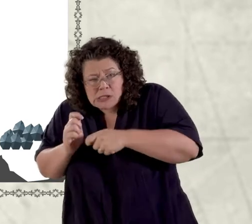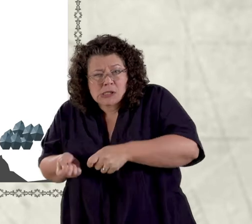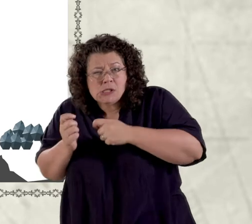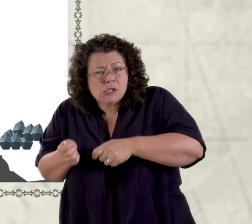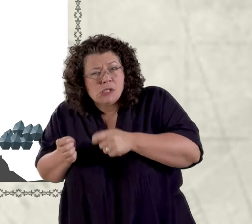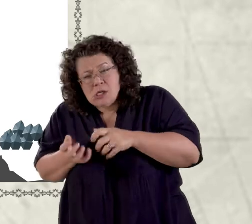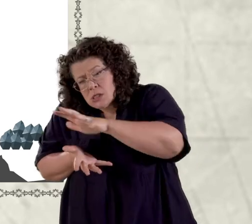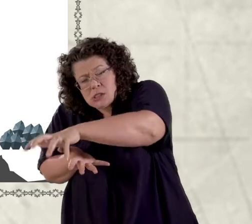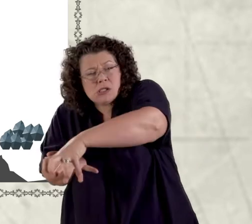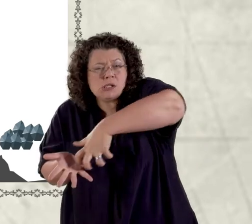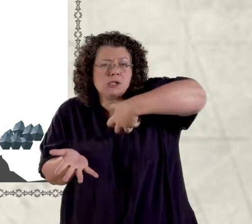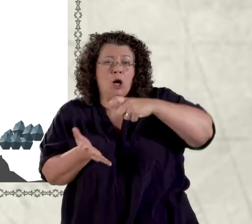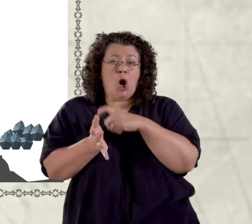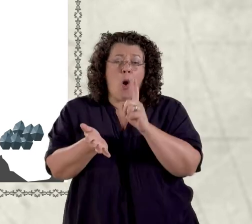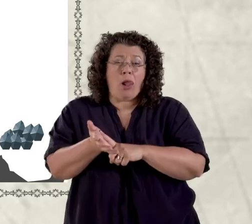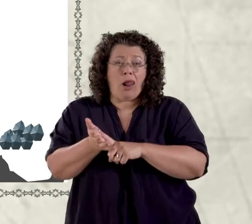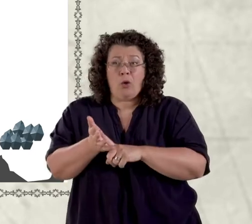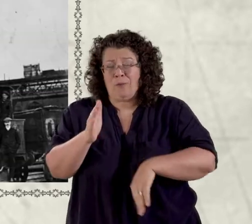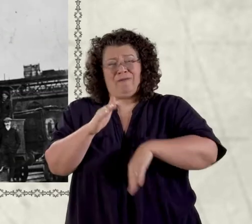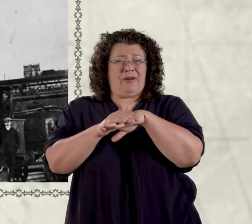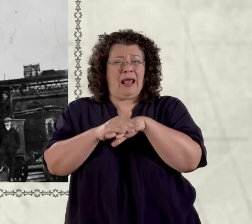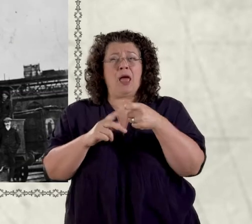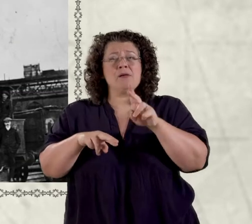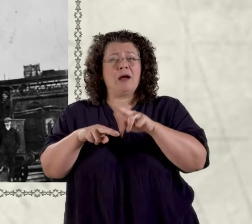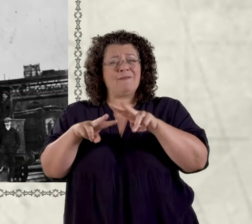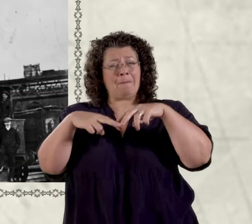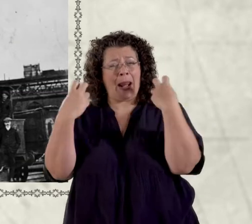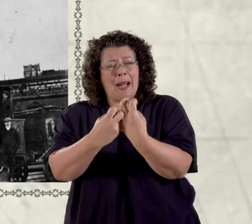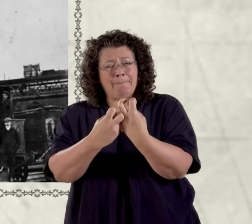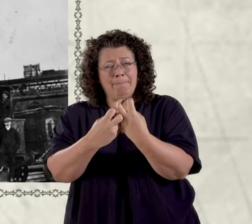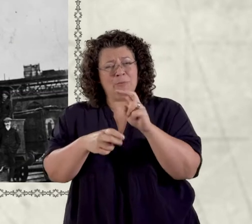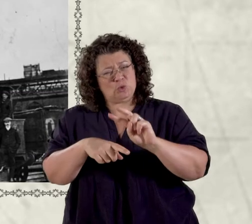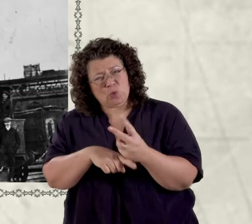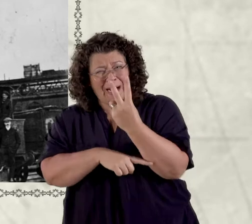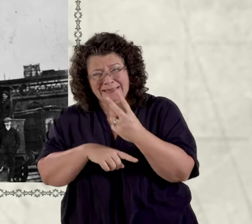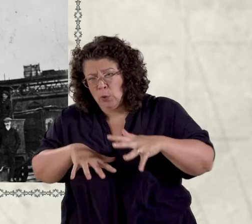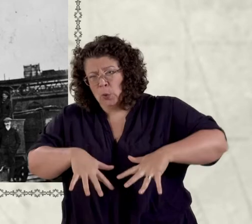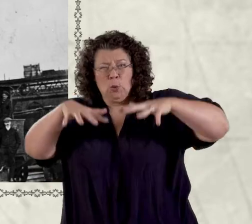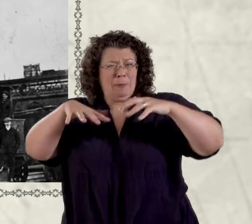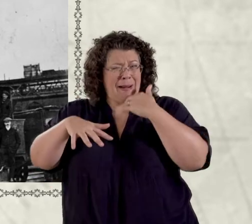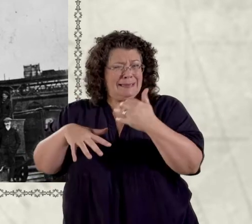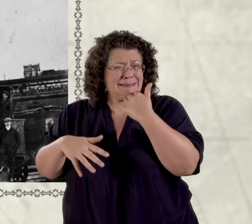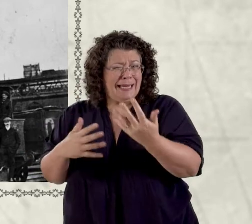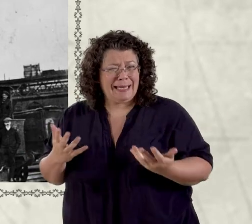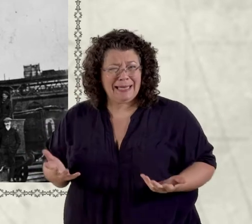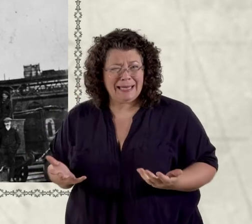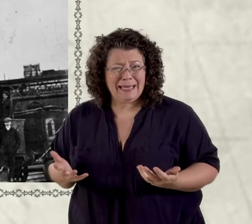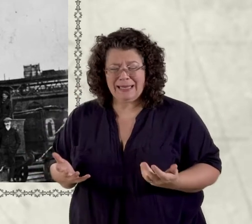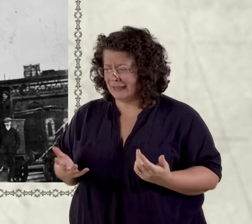twice but what was i going to do with so much coal well sell it and